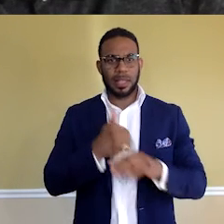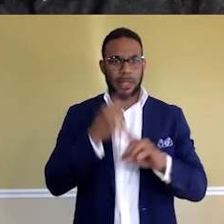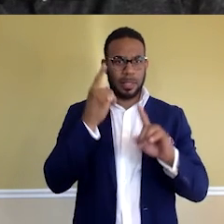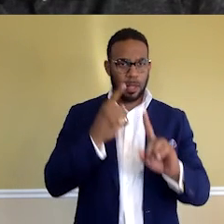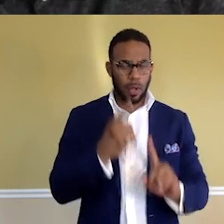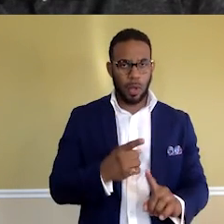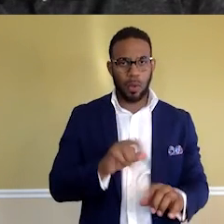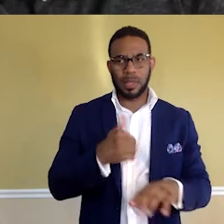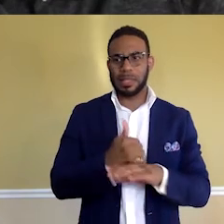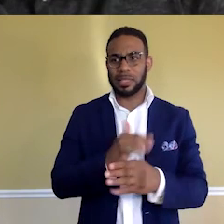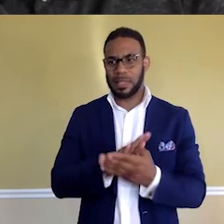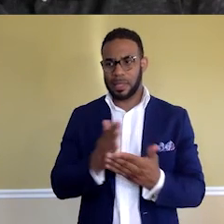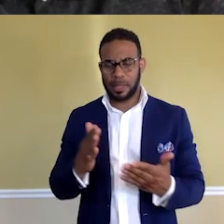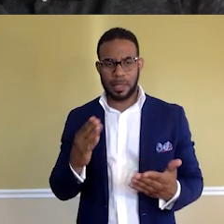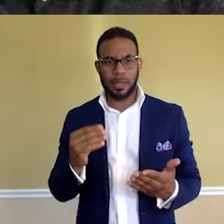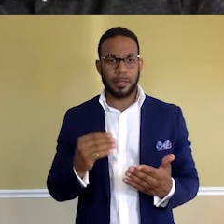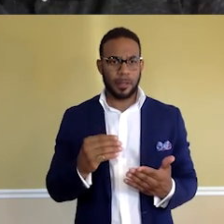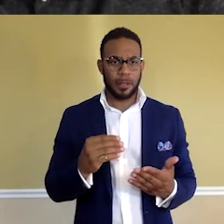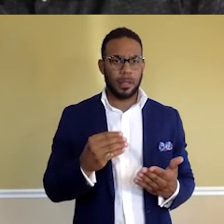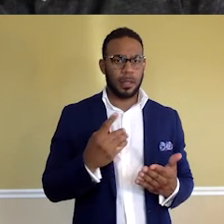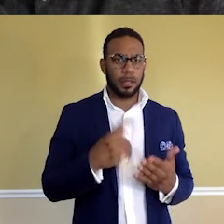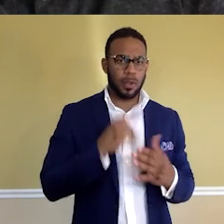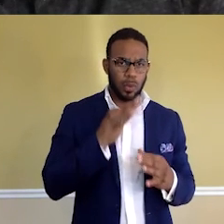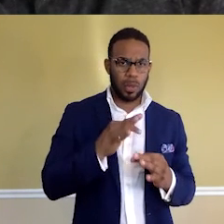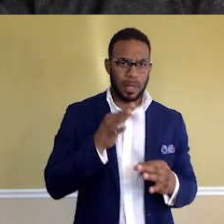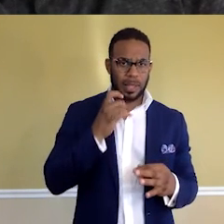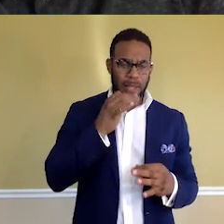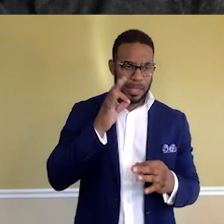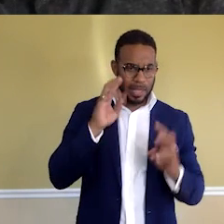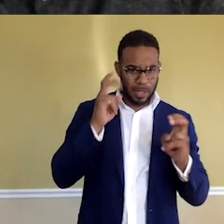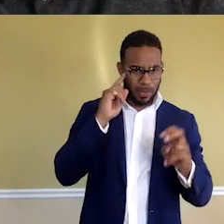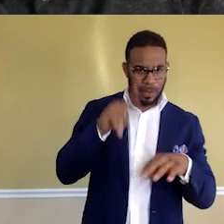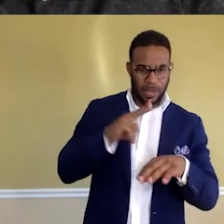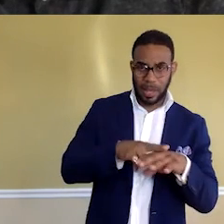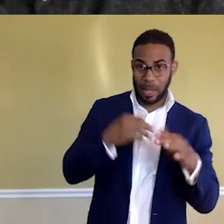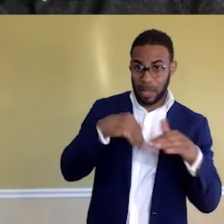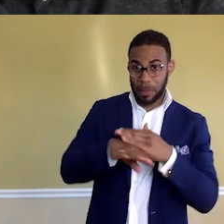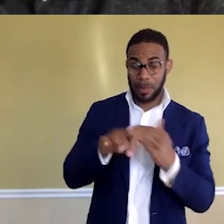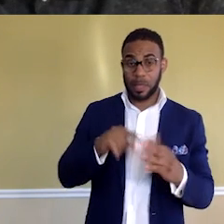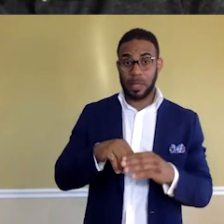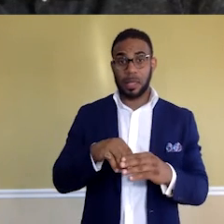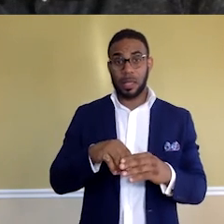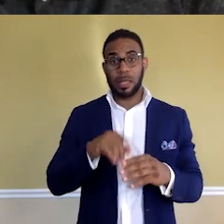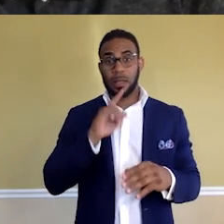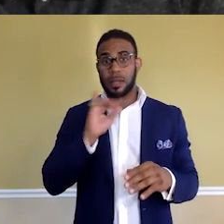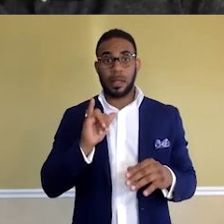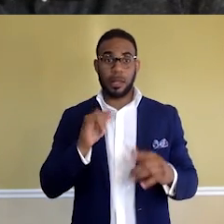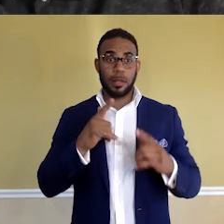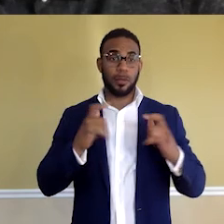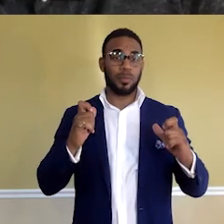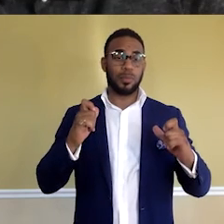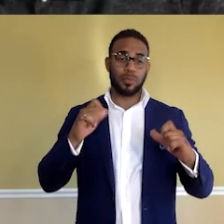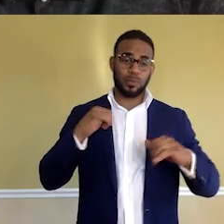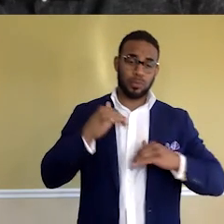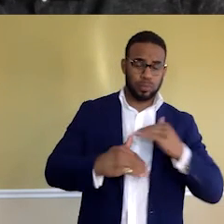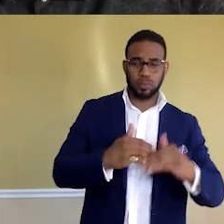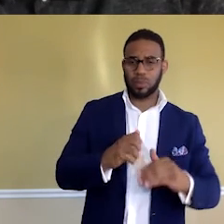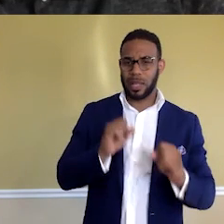certain milestones, and when the issue of nationality just comes in, it's like a roadblocker. I've seen amazing developers